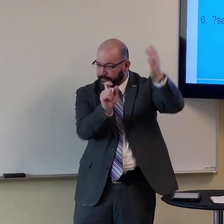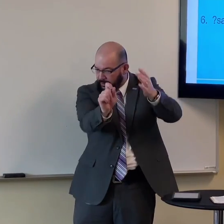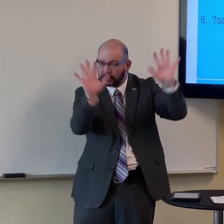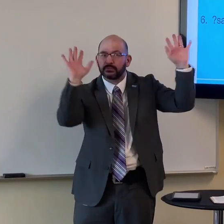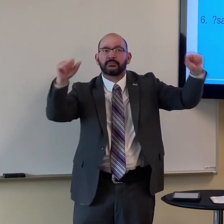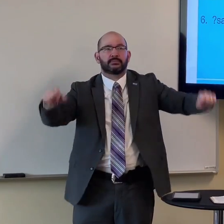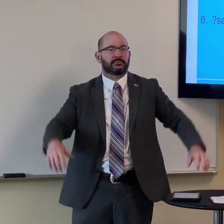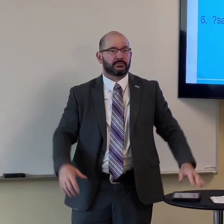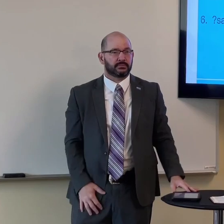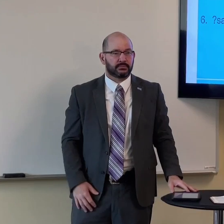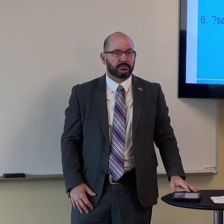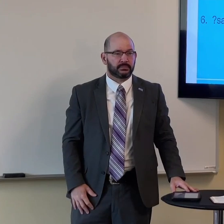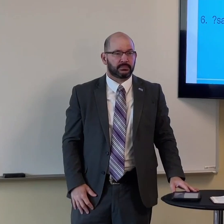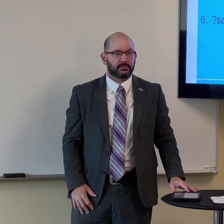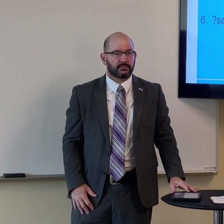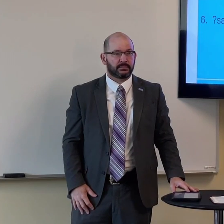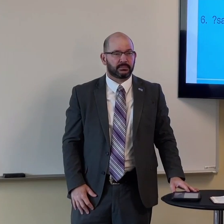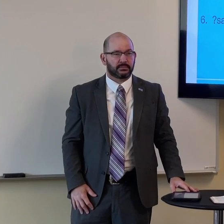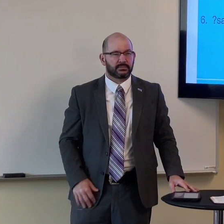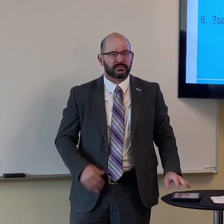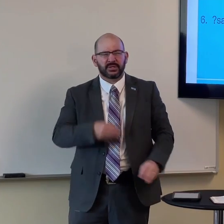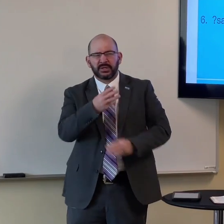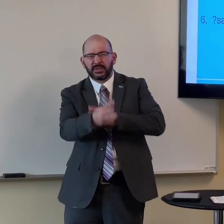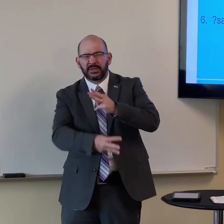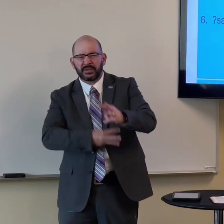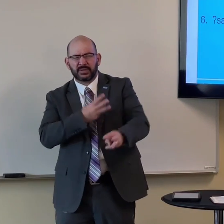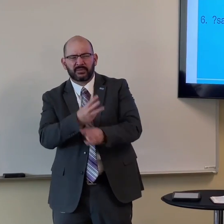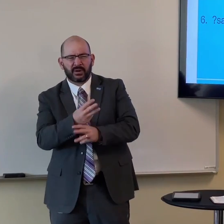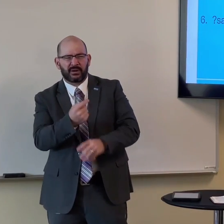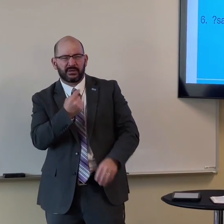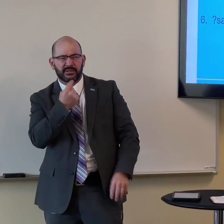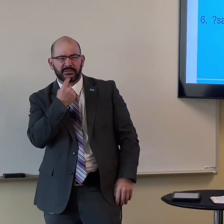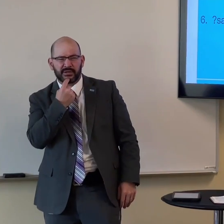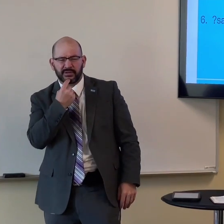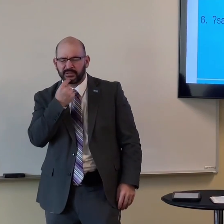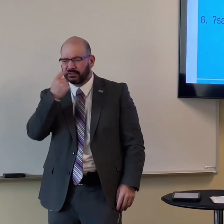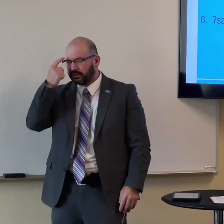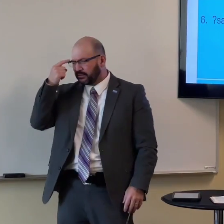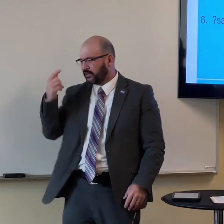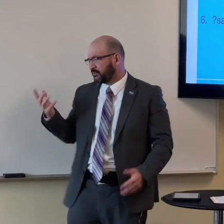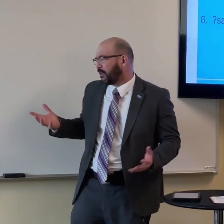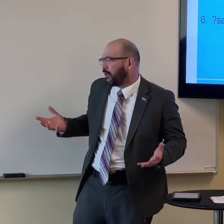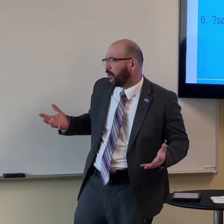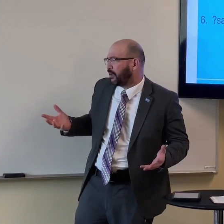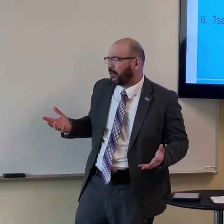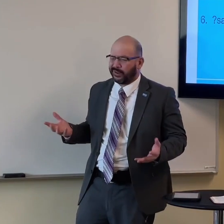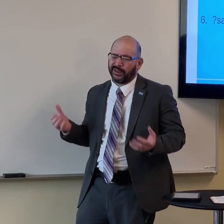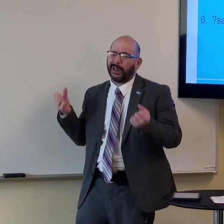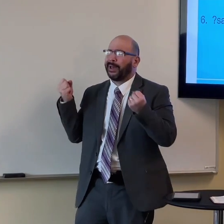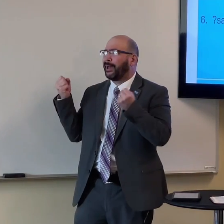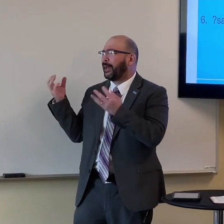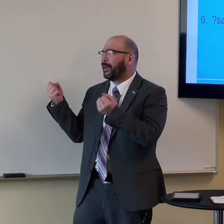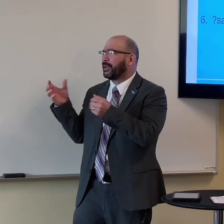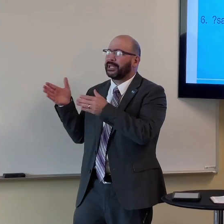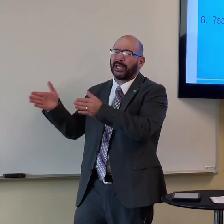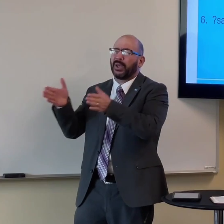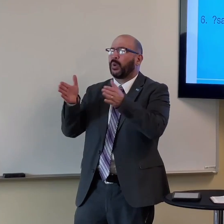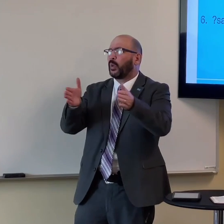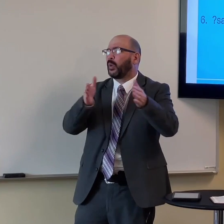Jesus. Period. That's it. The world says, yeah, there's many ways